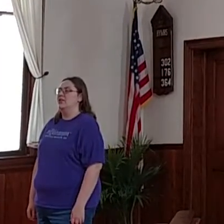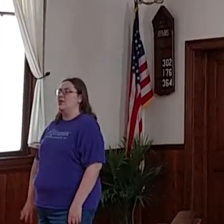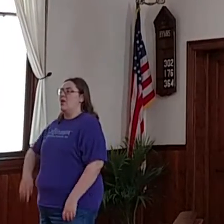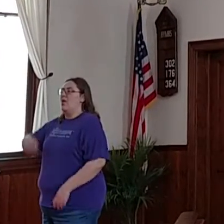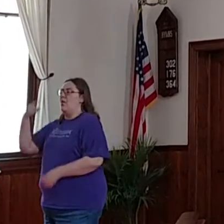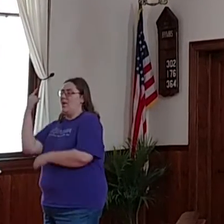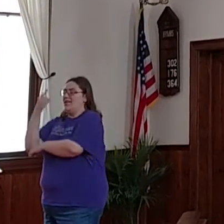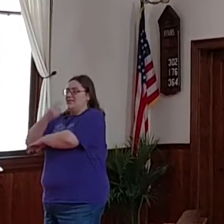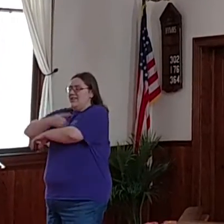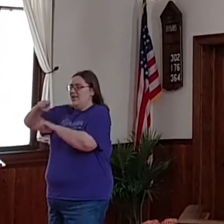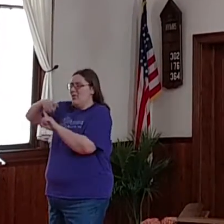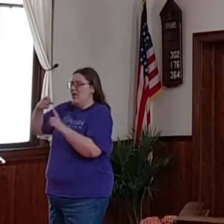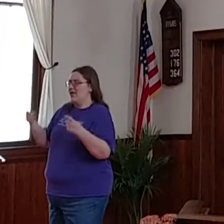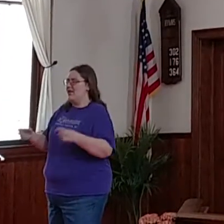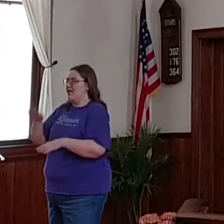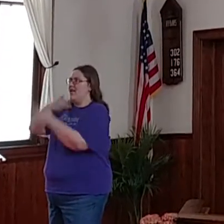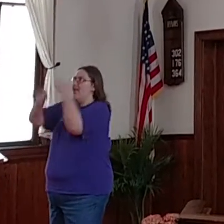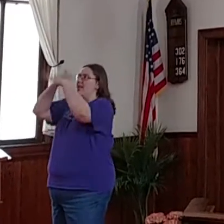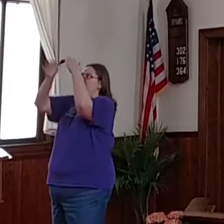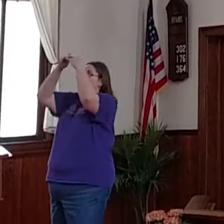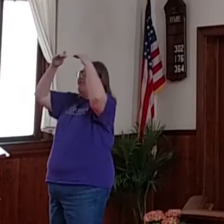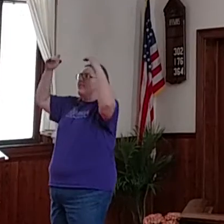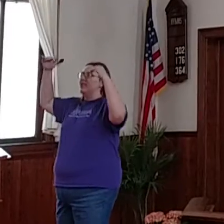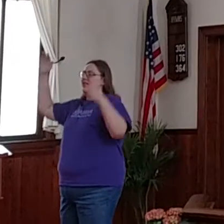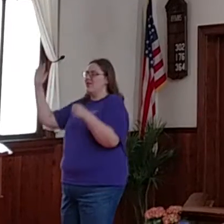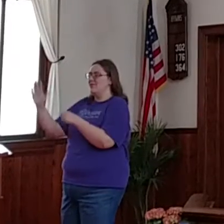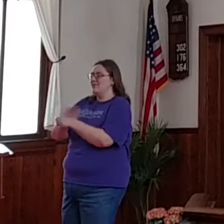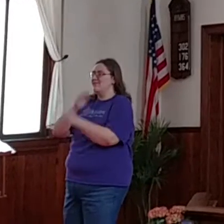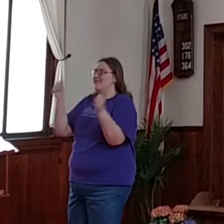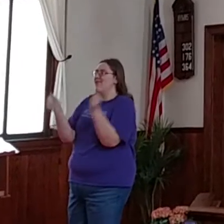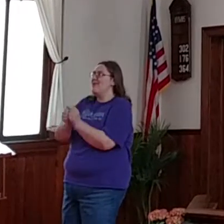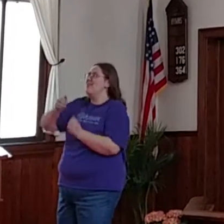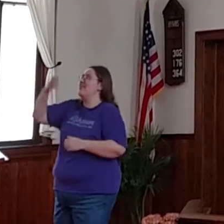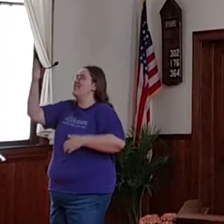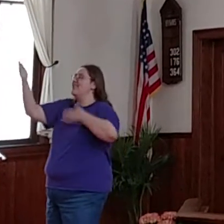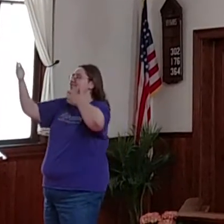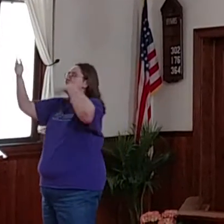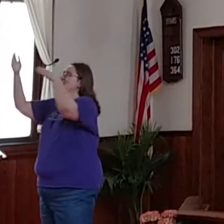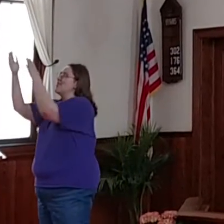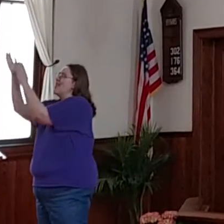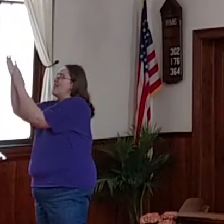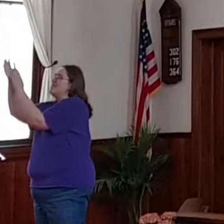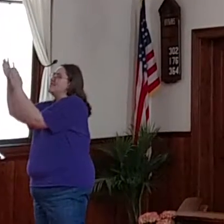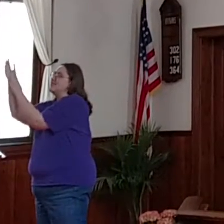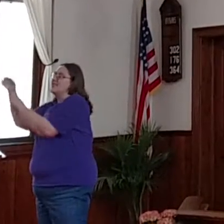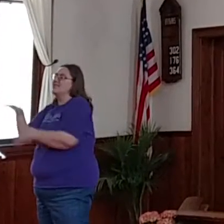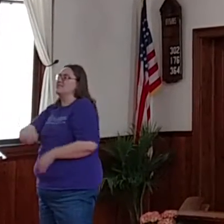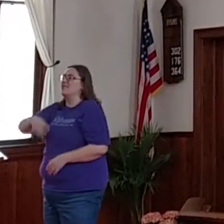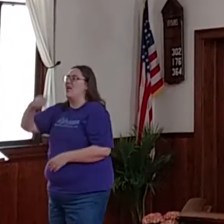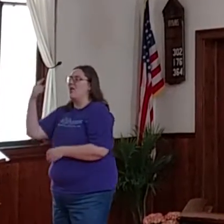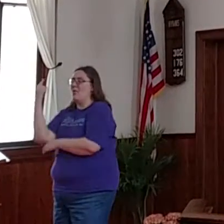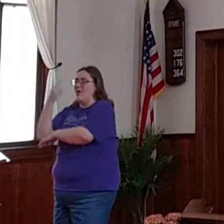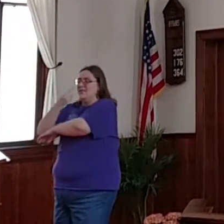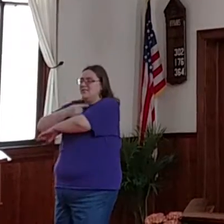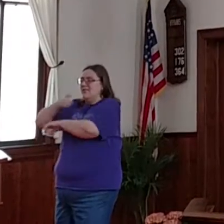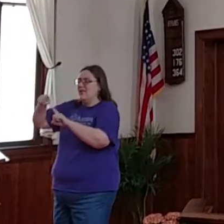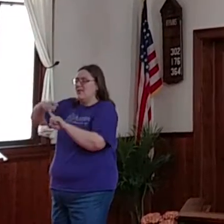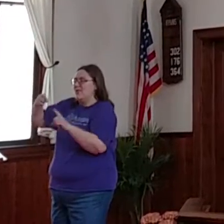One day when heaven was filled with his praises, one day